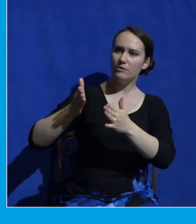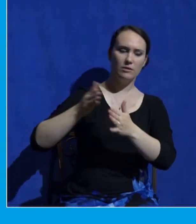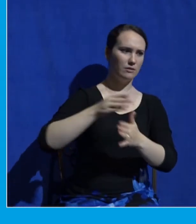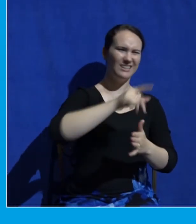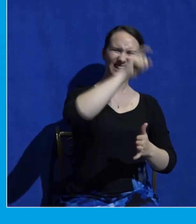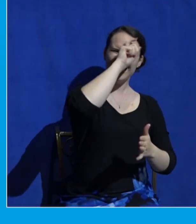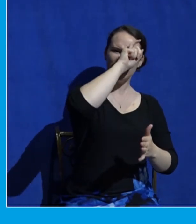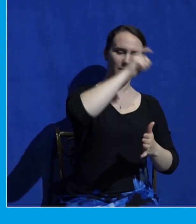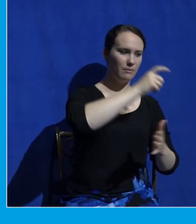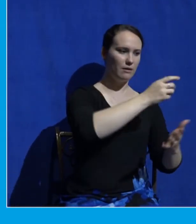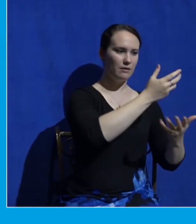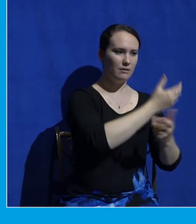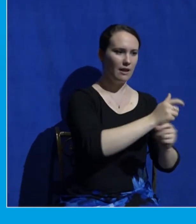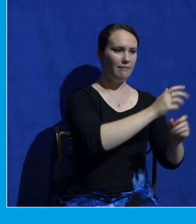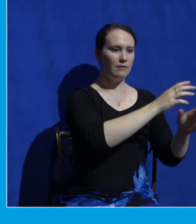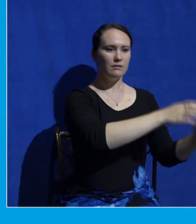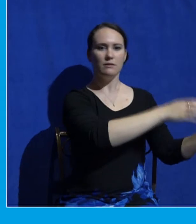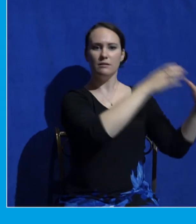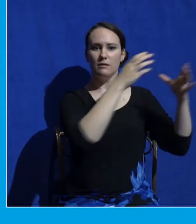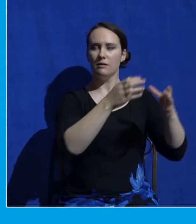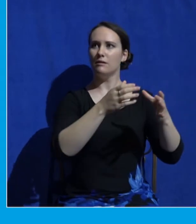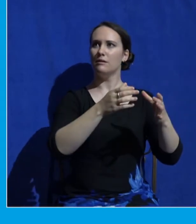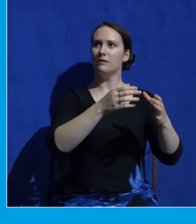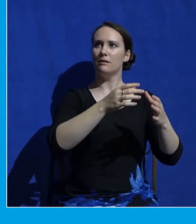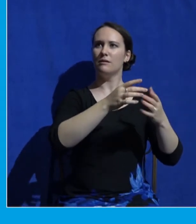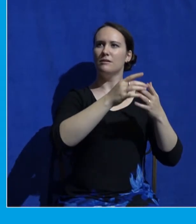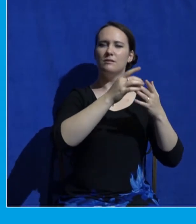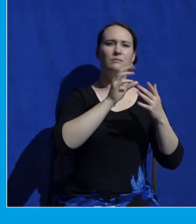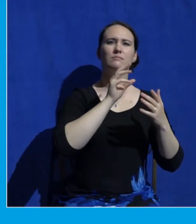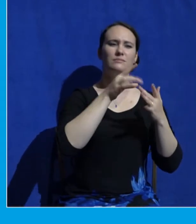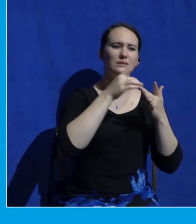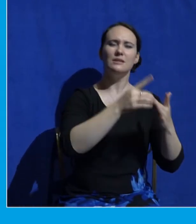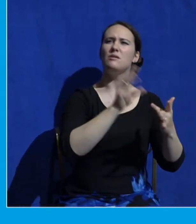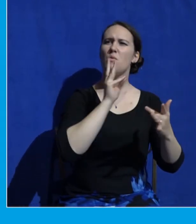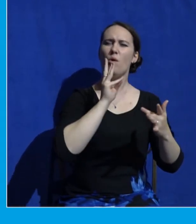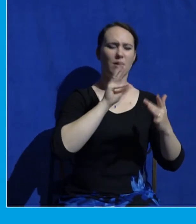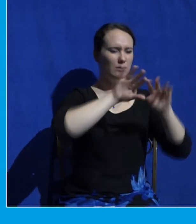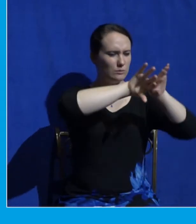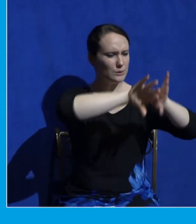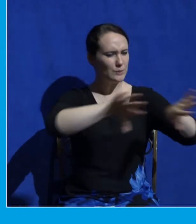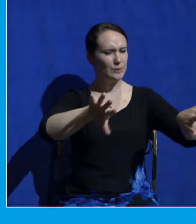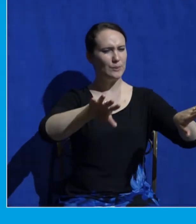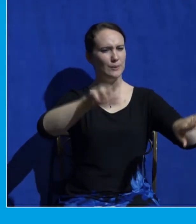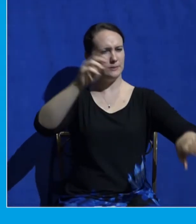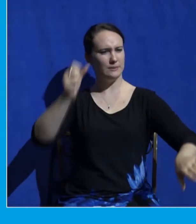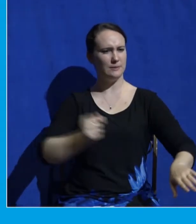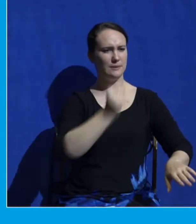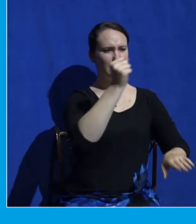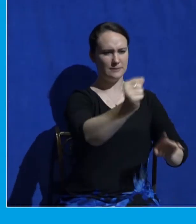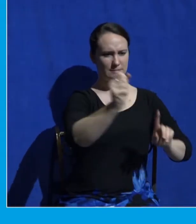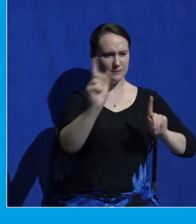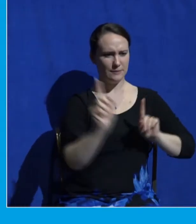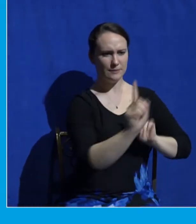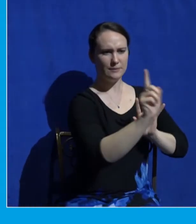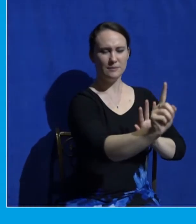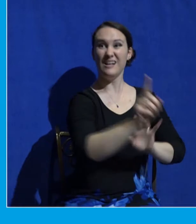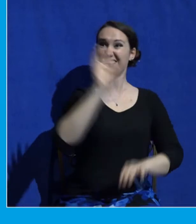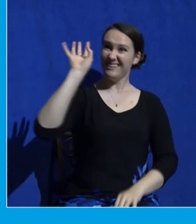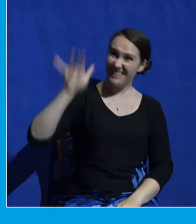middle of a sea stacked on both sides. That's Moses. And then Elijah. Last time we saw him, he was like